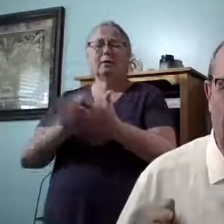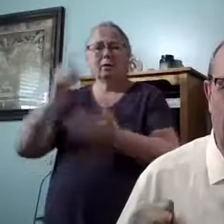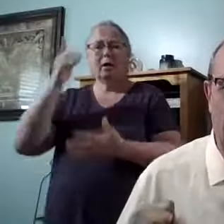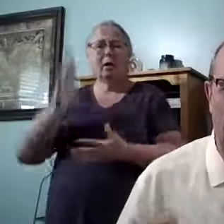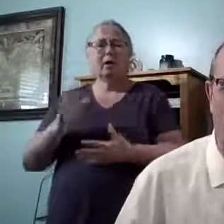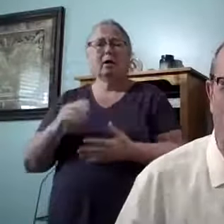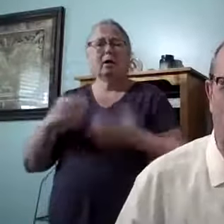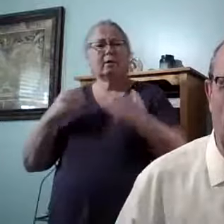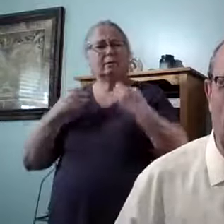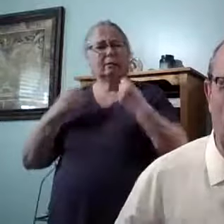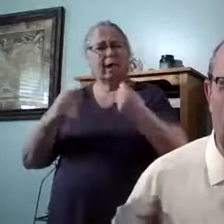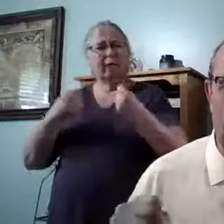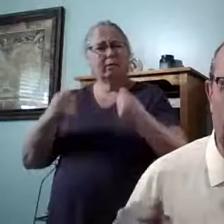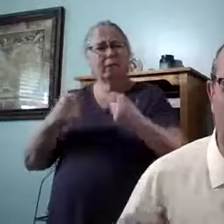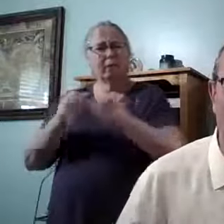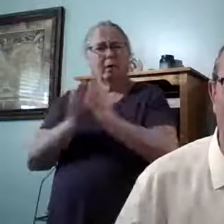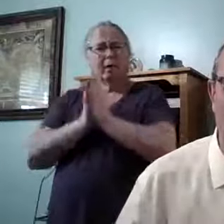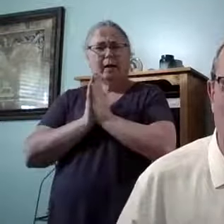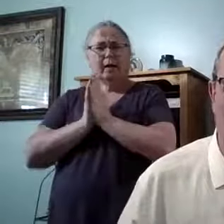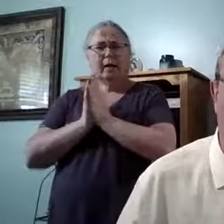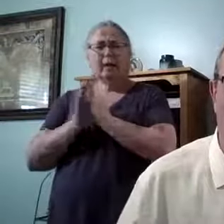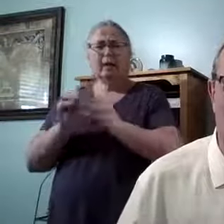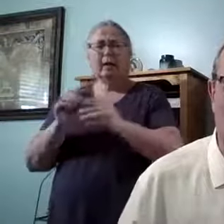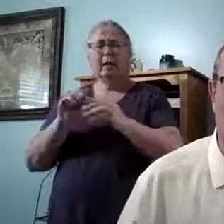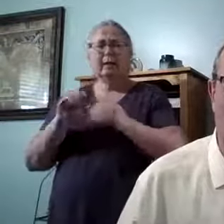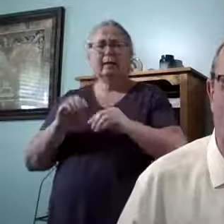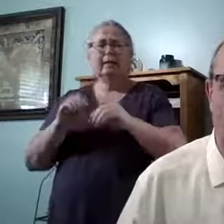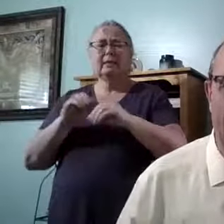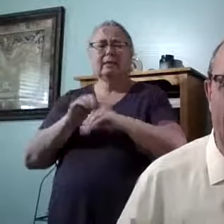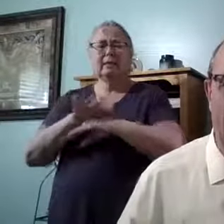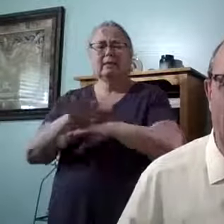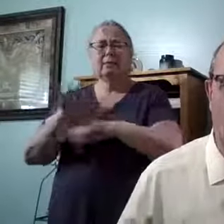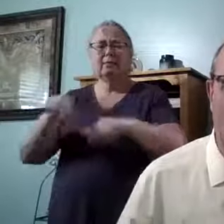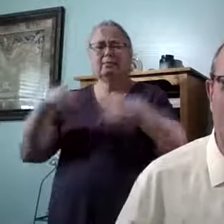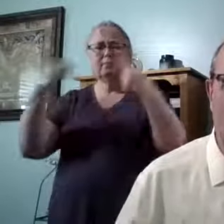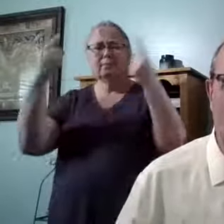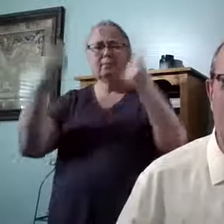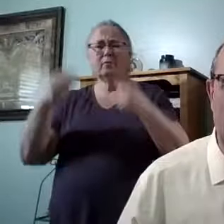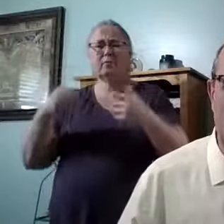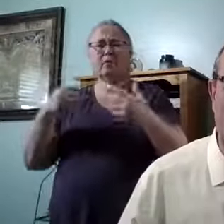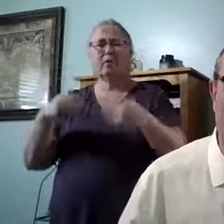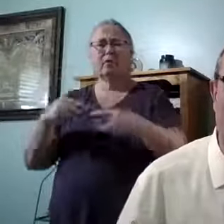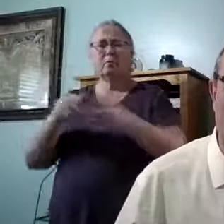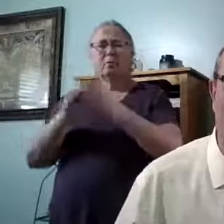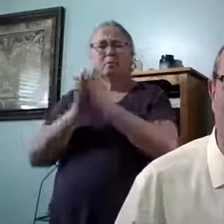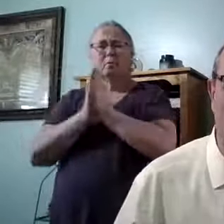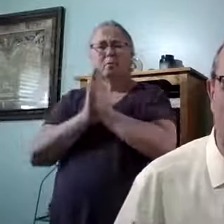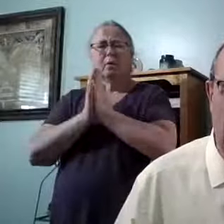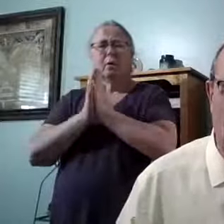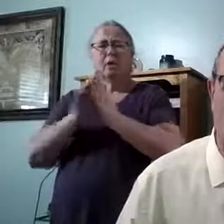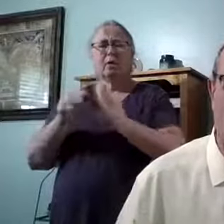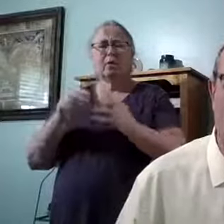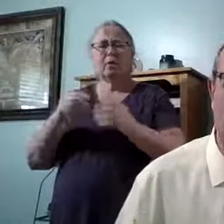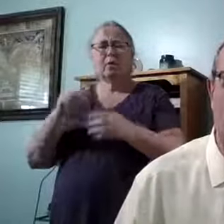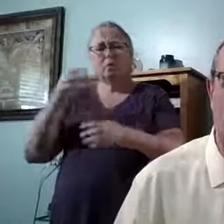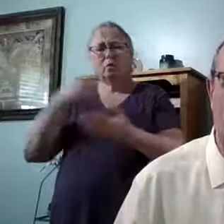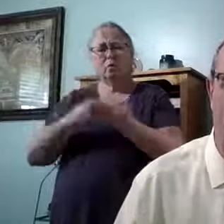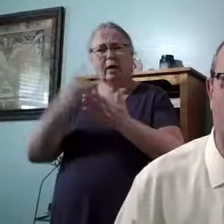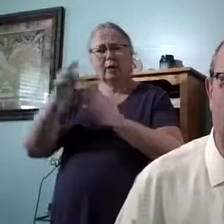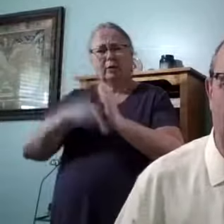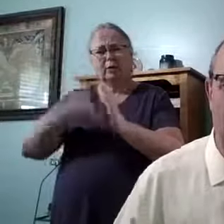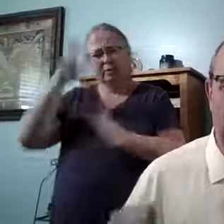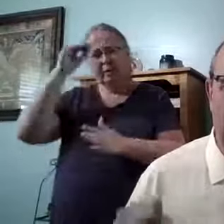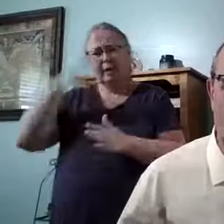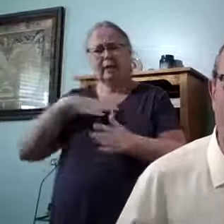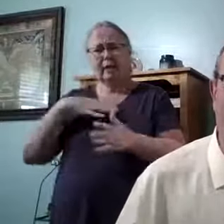It's, it's powerful prayer. It's the effectual fervent prayer of a righteous man that avails much. That's what's going to get the